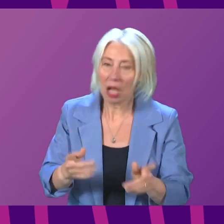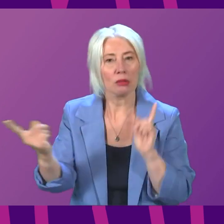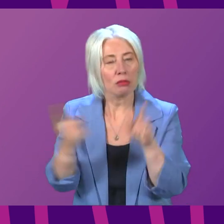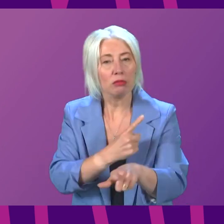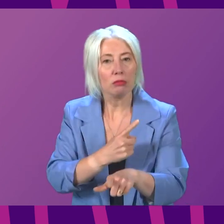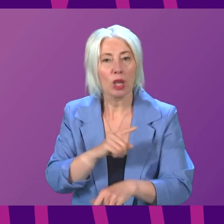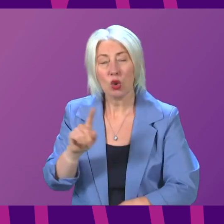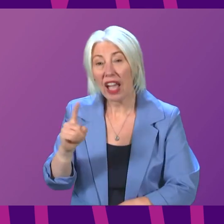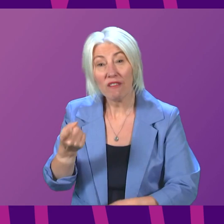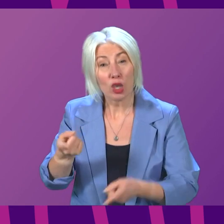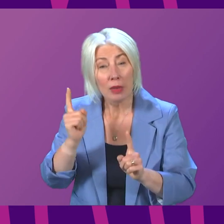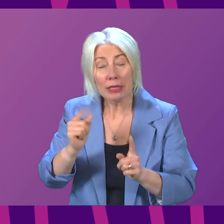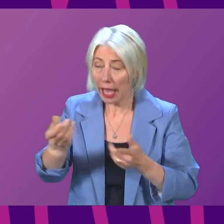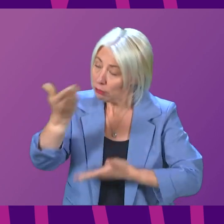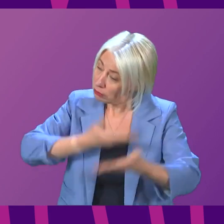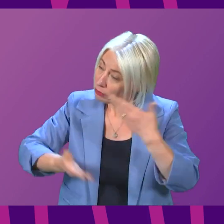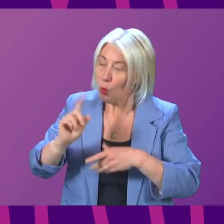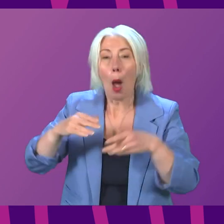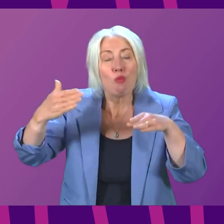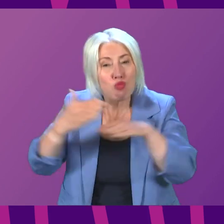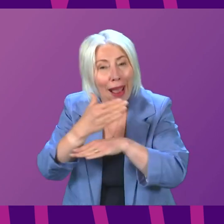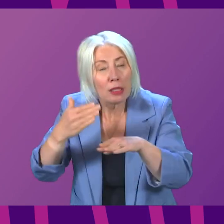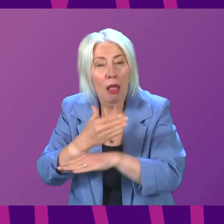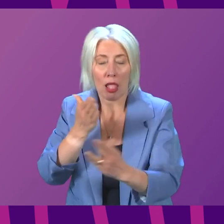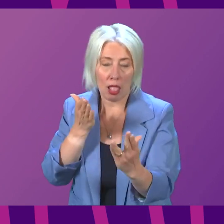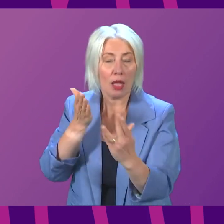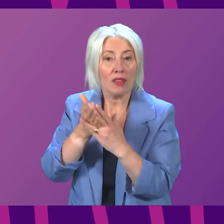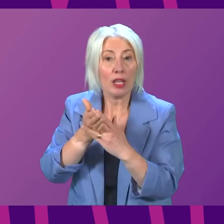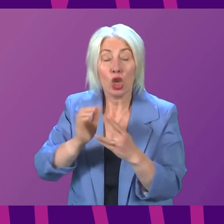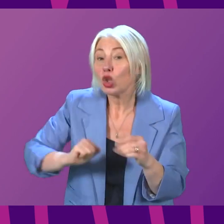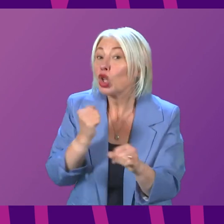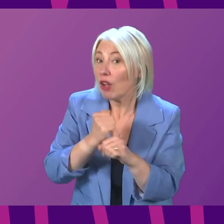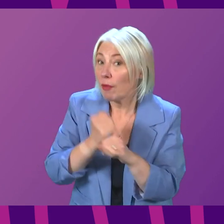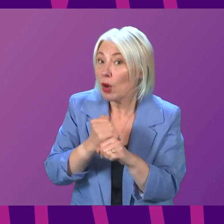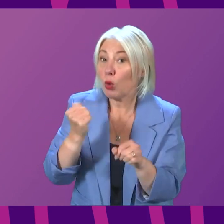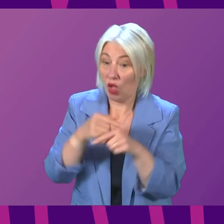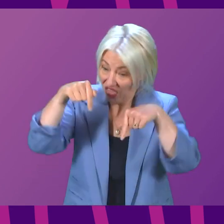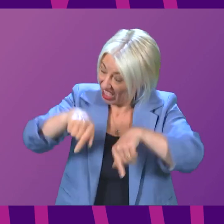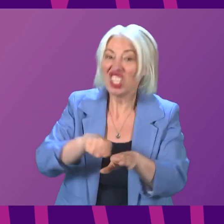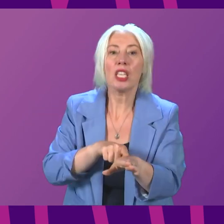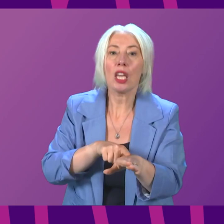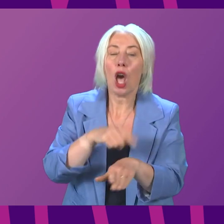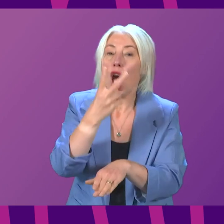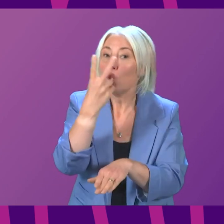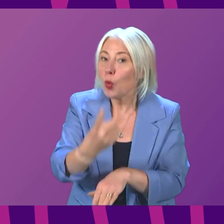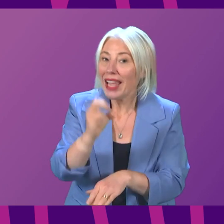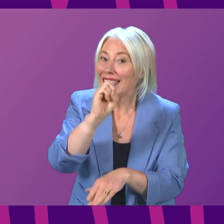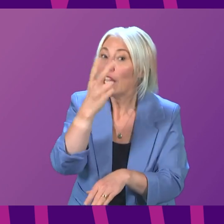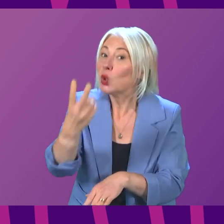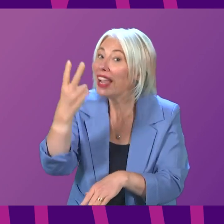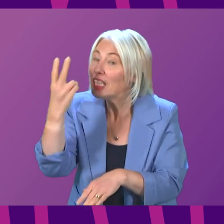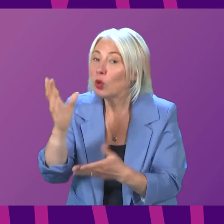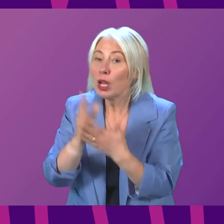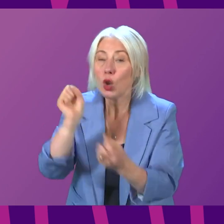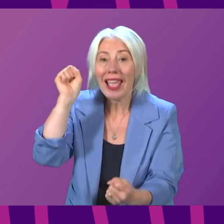So can the First Minister outline what practical intervention the Scottish Government will make this year, in 2022, to